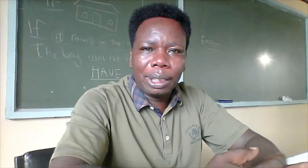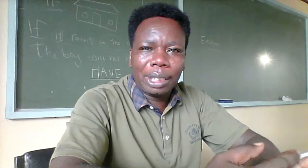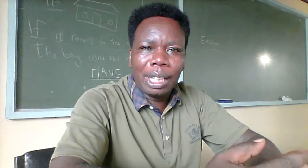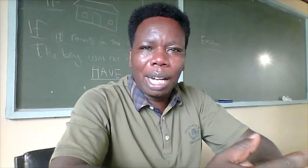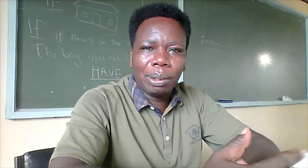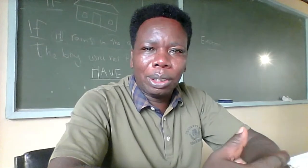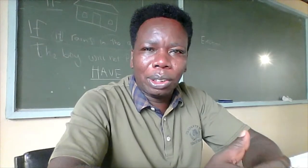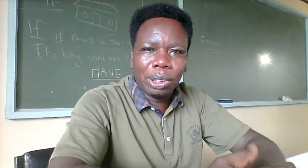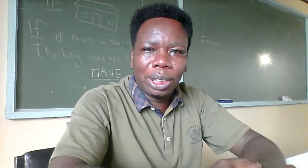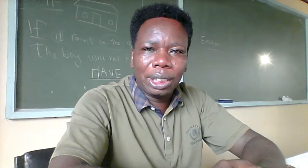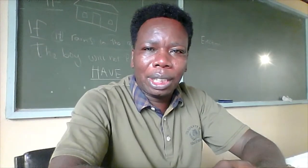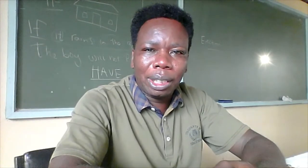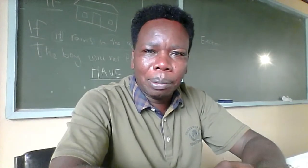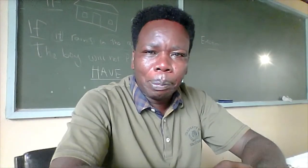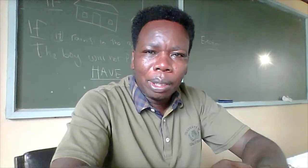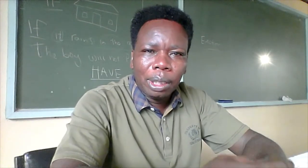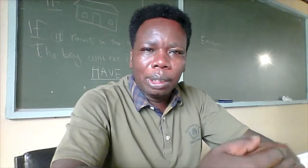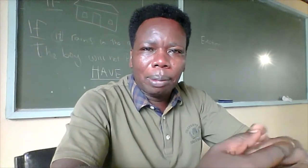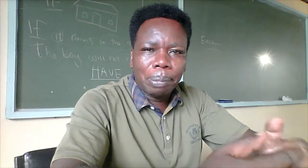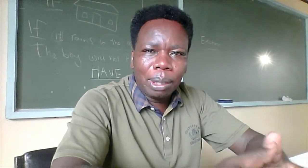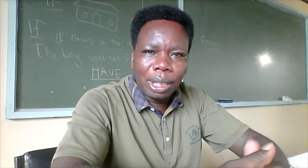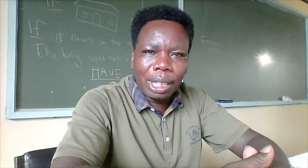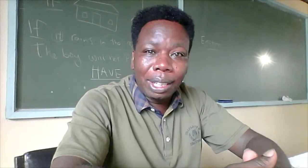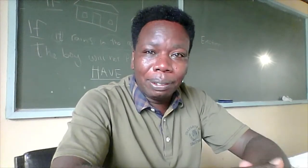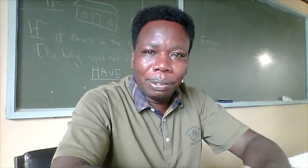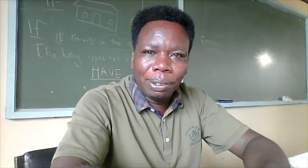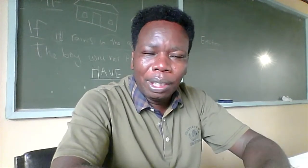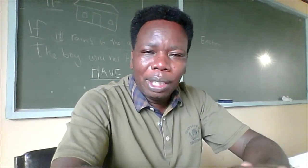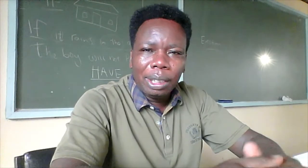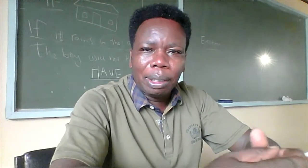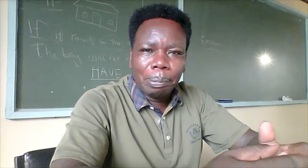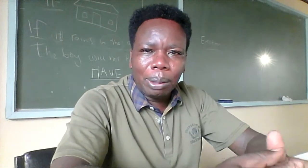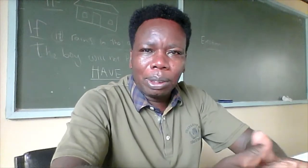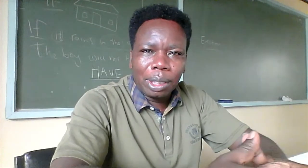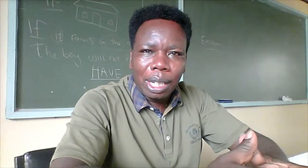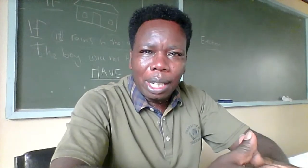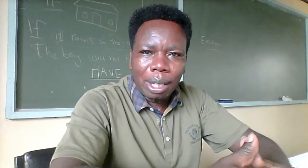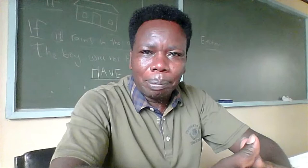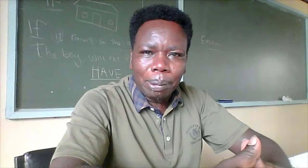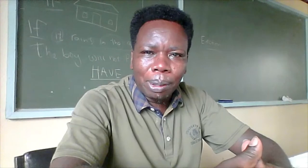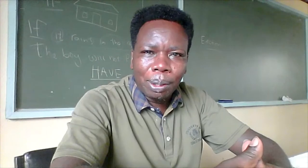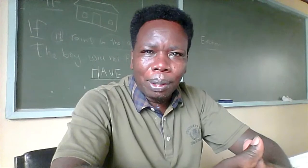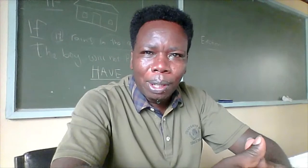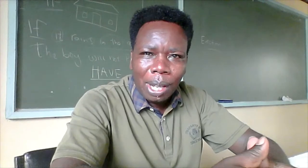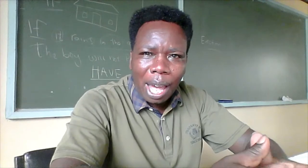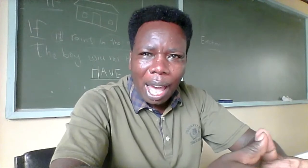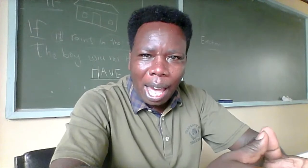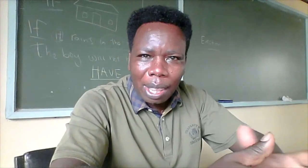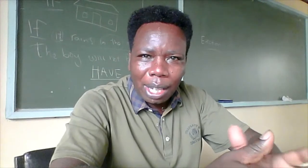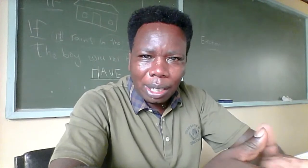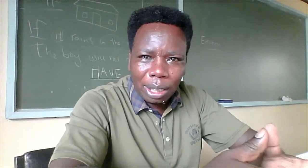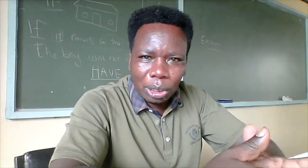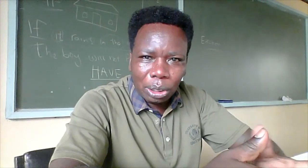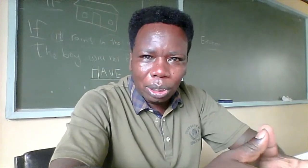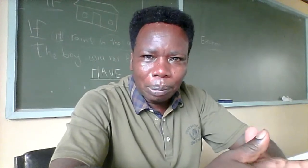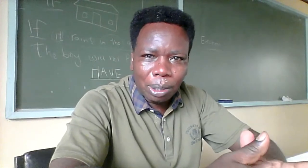at Sign Language Resource Center, it's about the deaf, it's about the hearing people and their relationship or